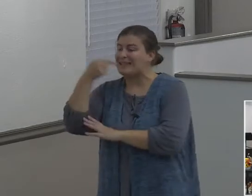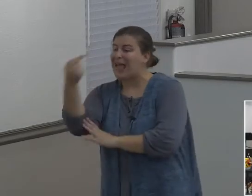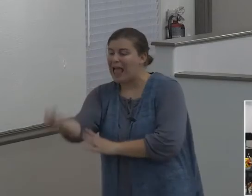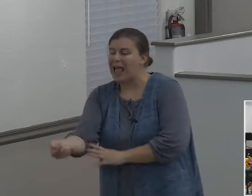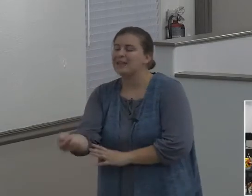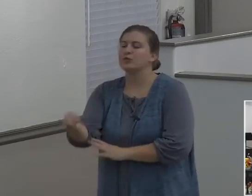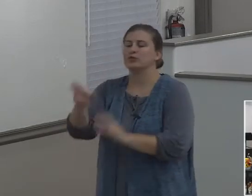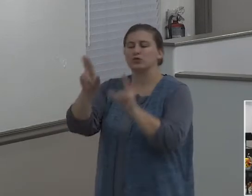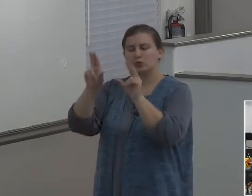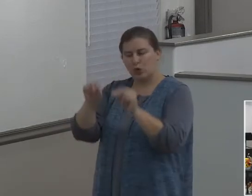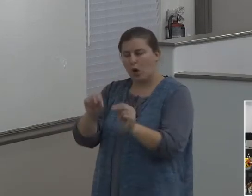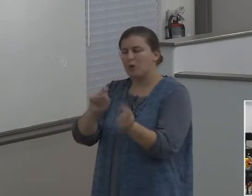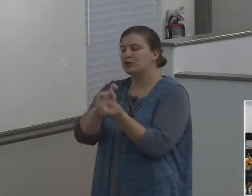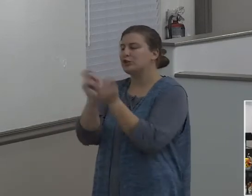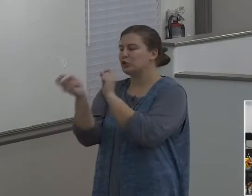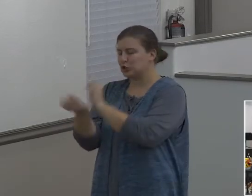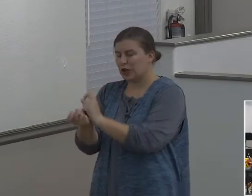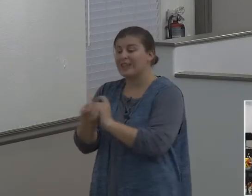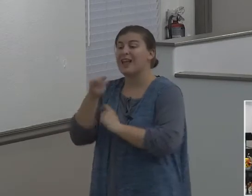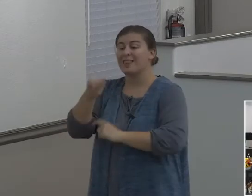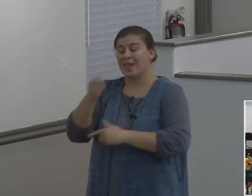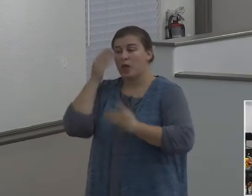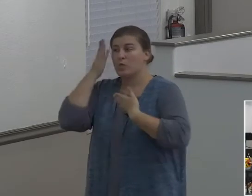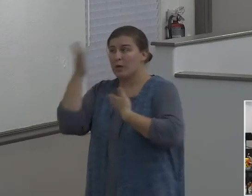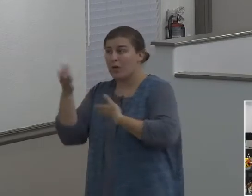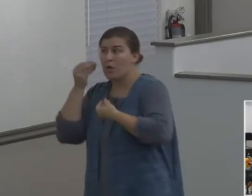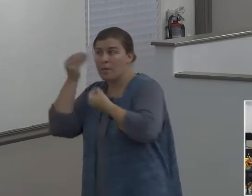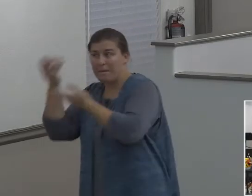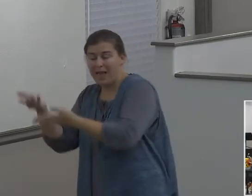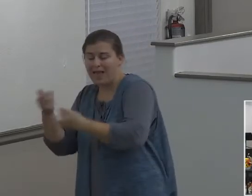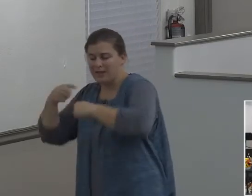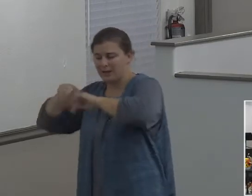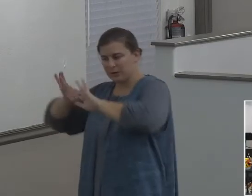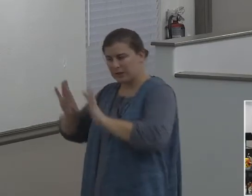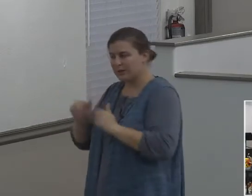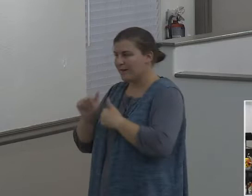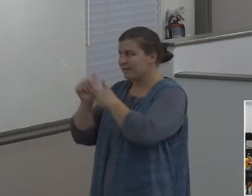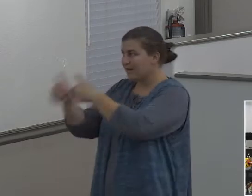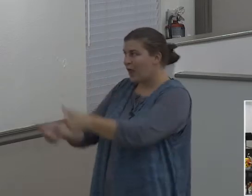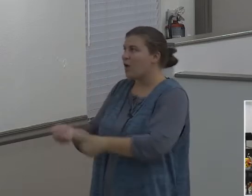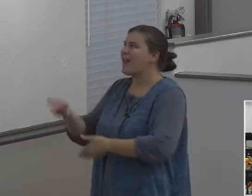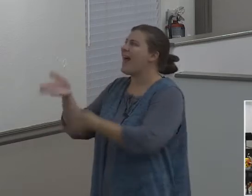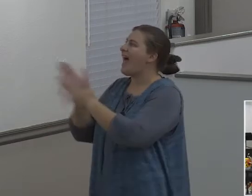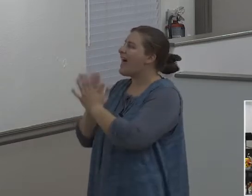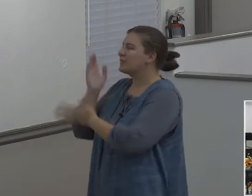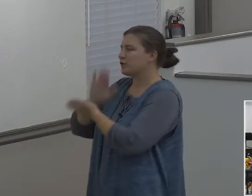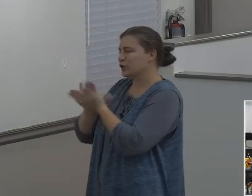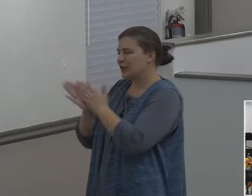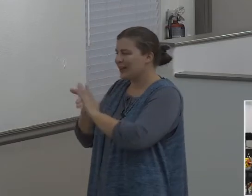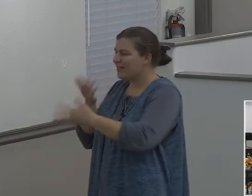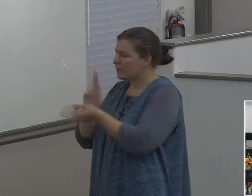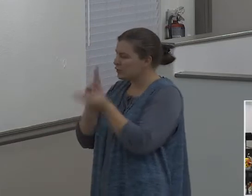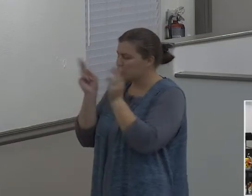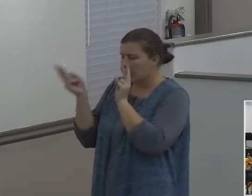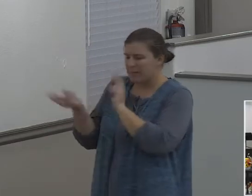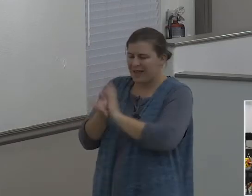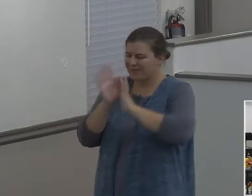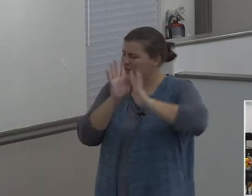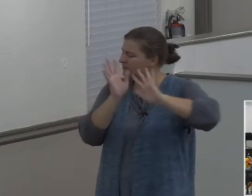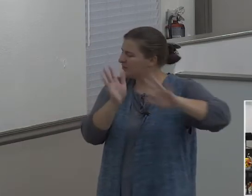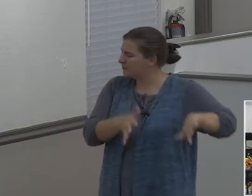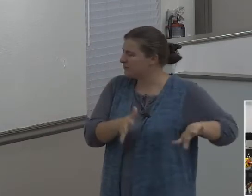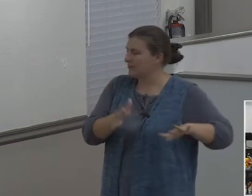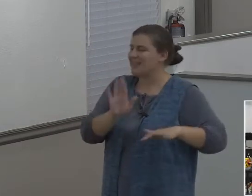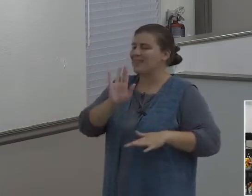follow the leadership of God, and they'll say, Lord, forgive me. I repent. I'm going to turn from my way